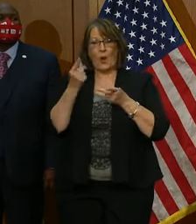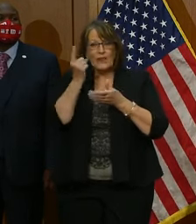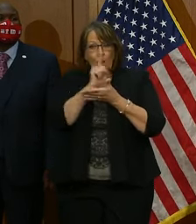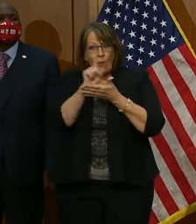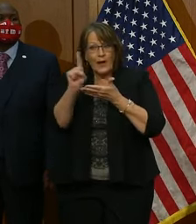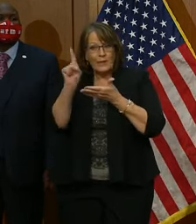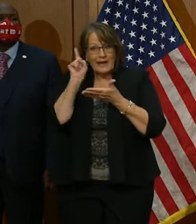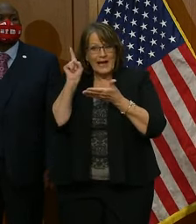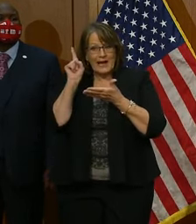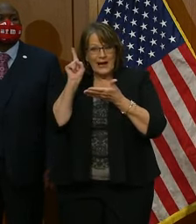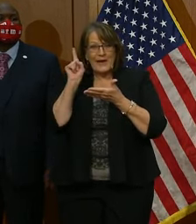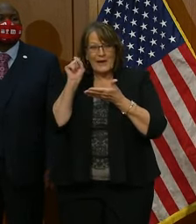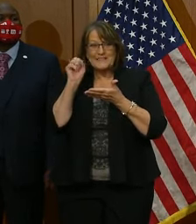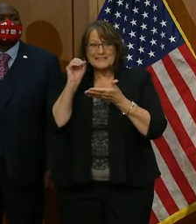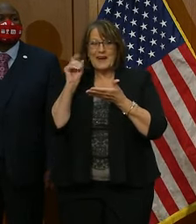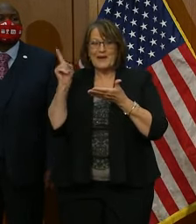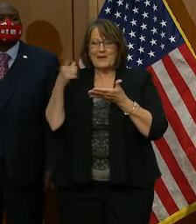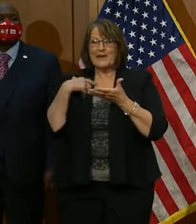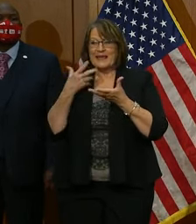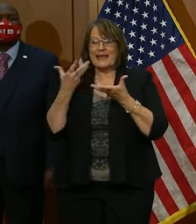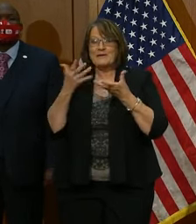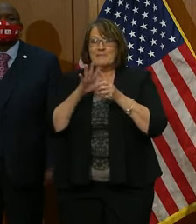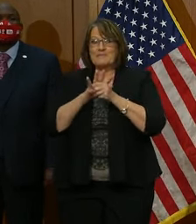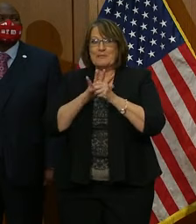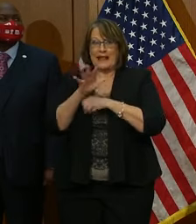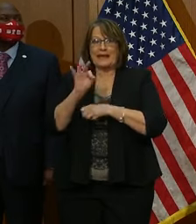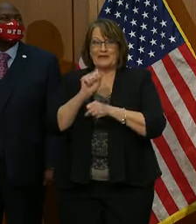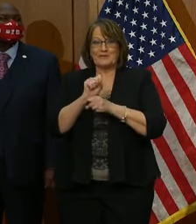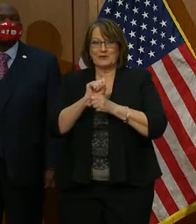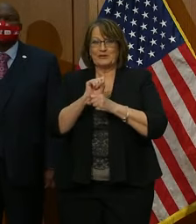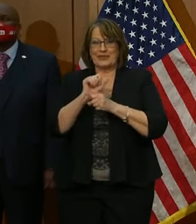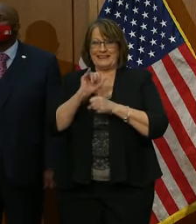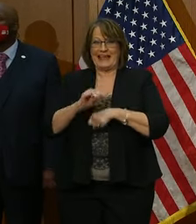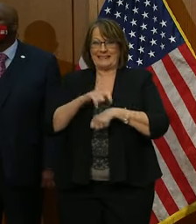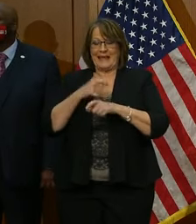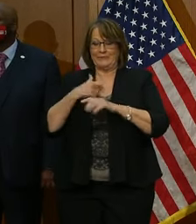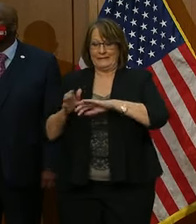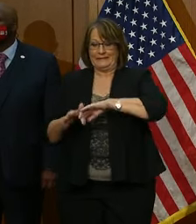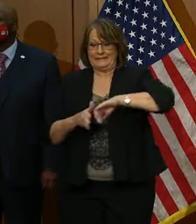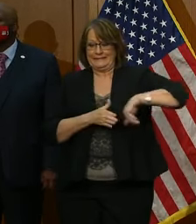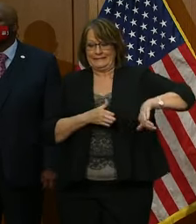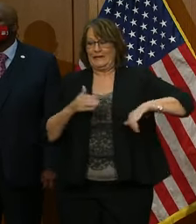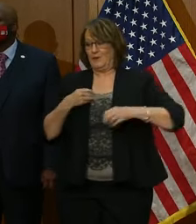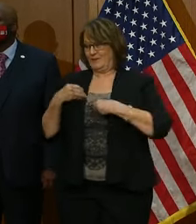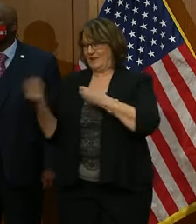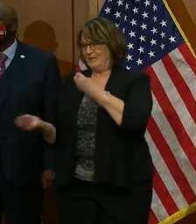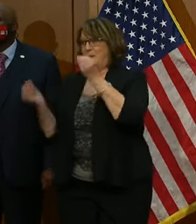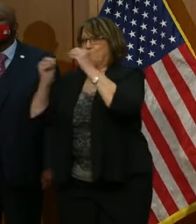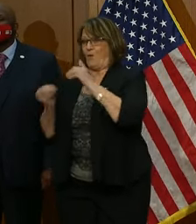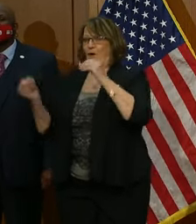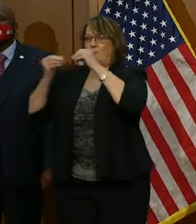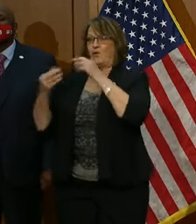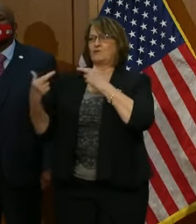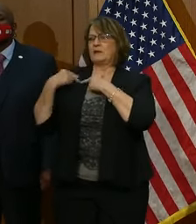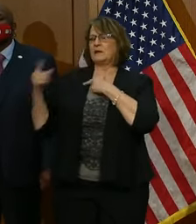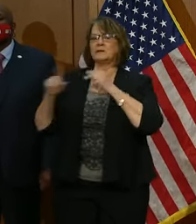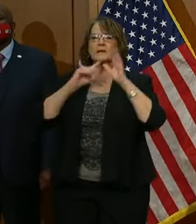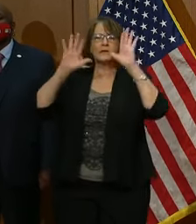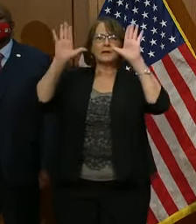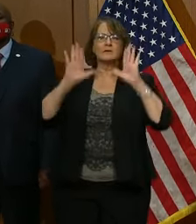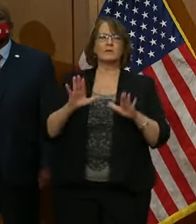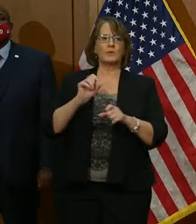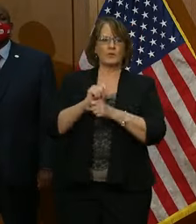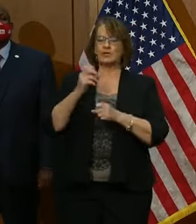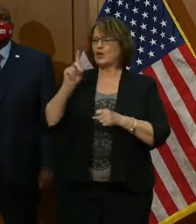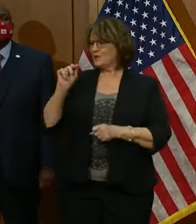a week ago. He had plenty on his plate at that time, and we've asked him to put even more on his plate, and he's done commendable work.